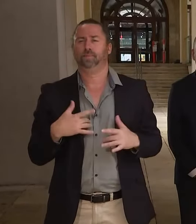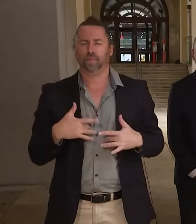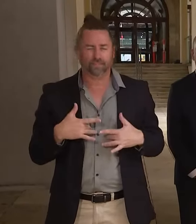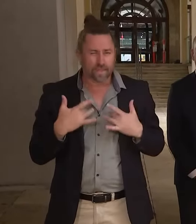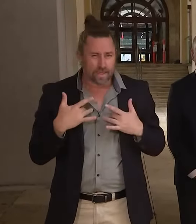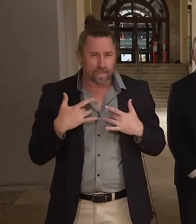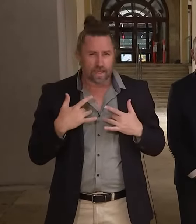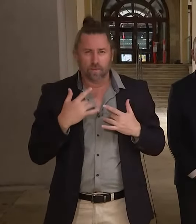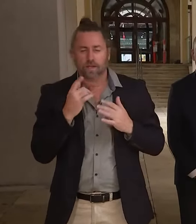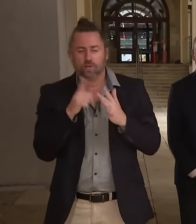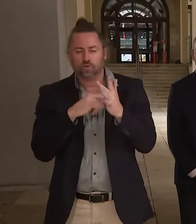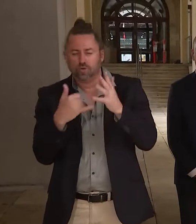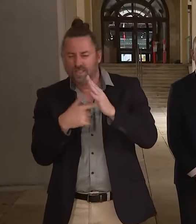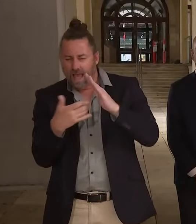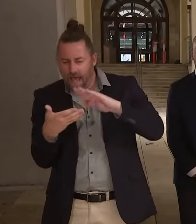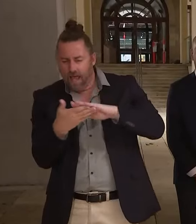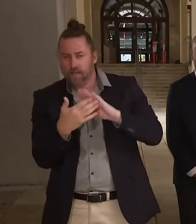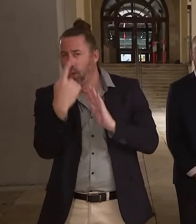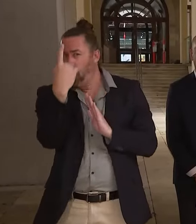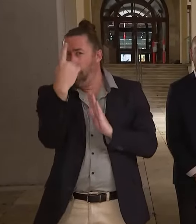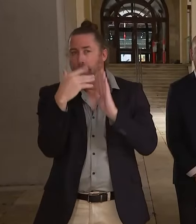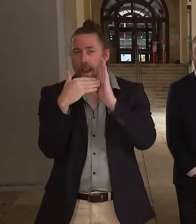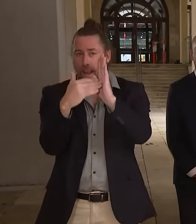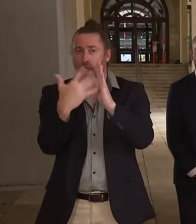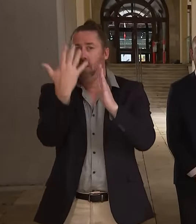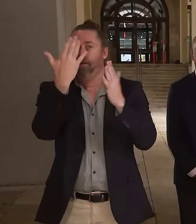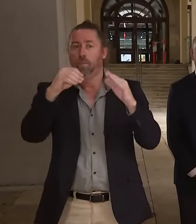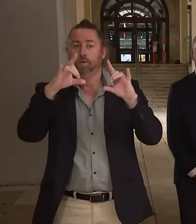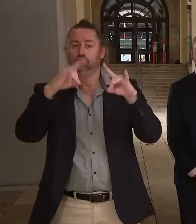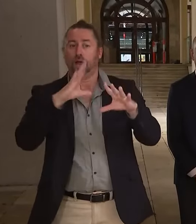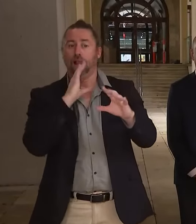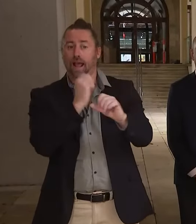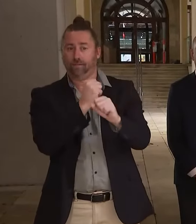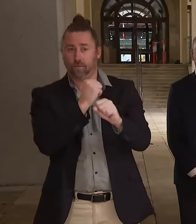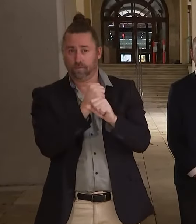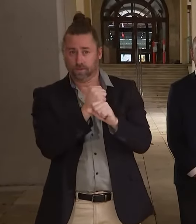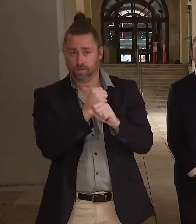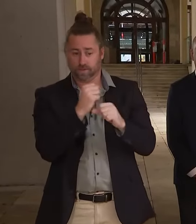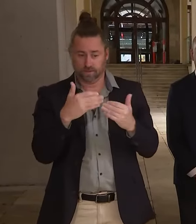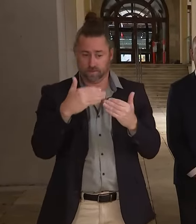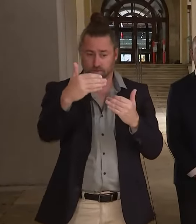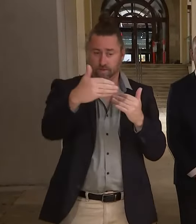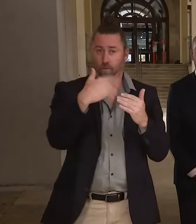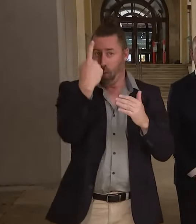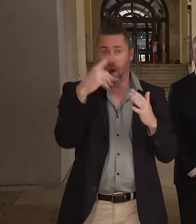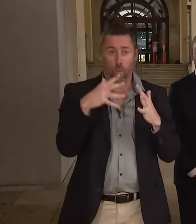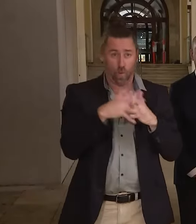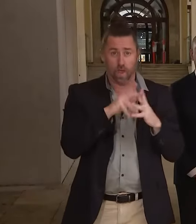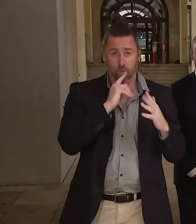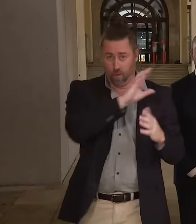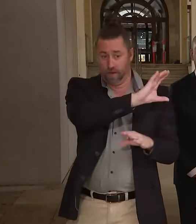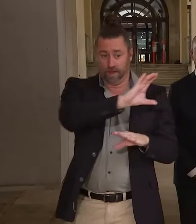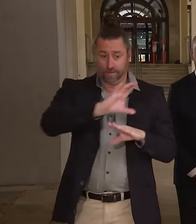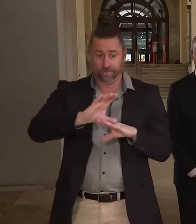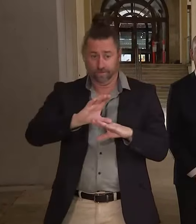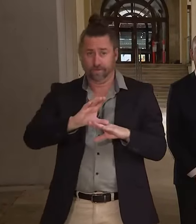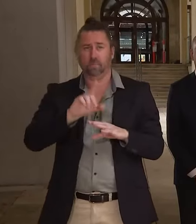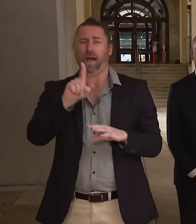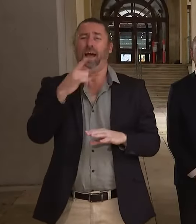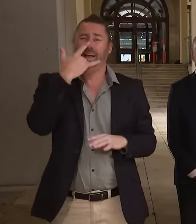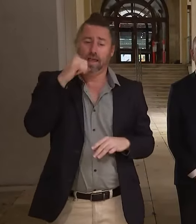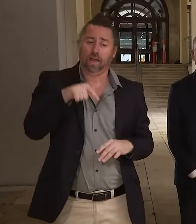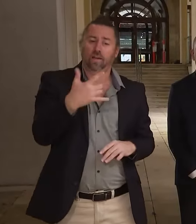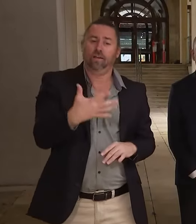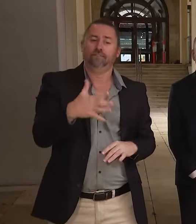short of a million from the Commonwealth in the next week, but around 500,000 of those